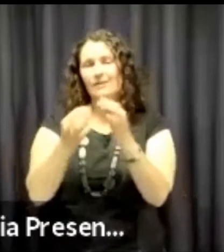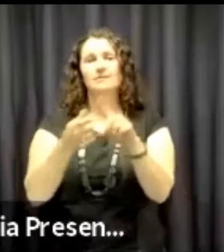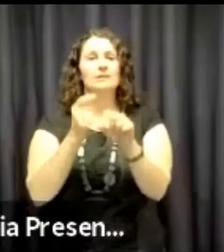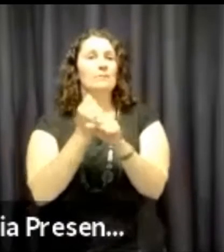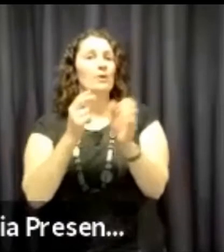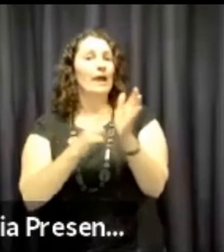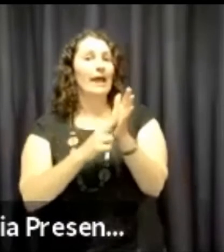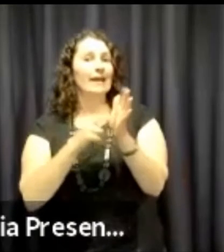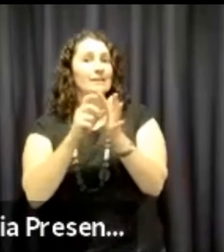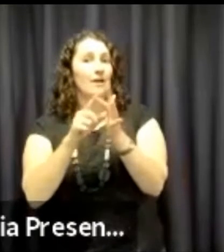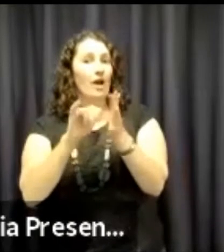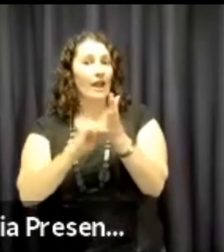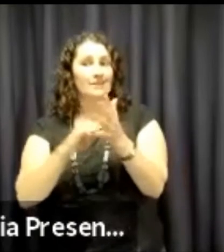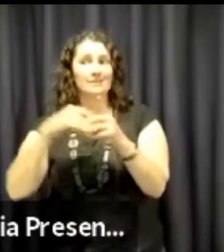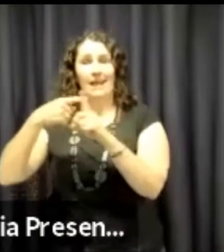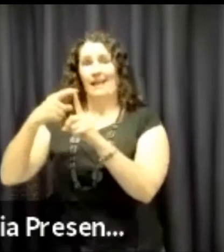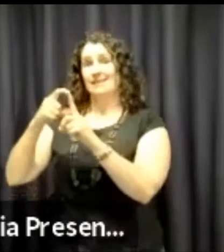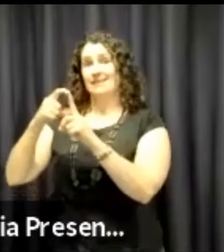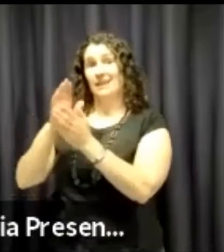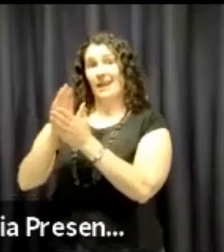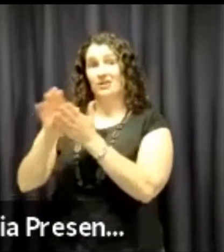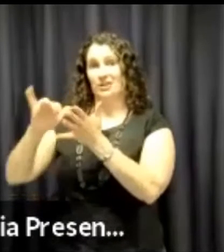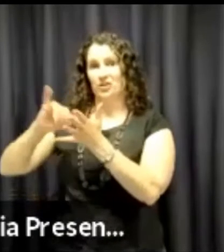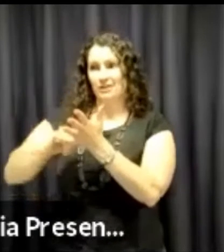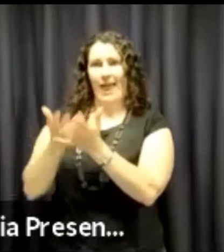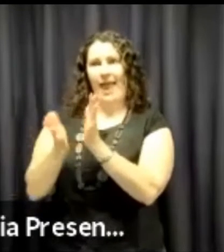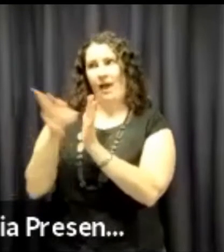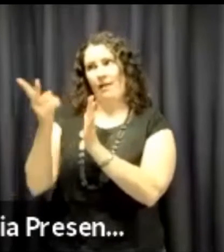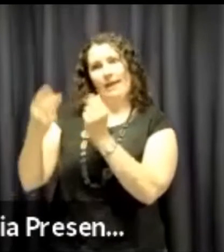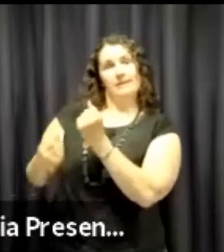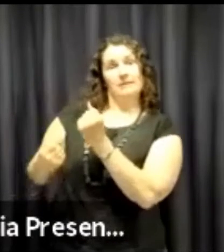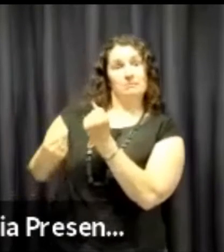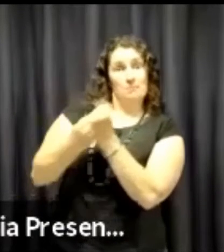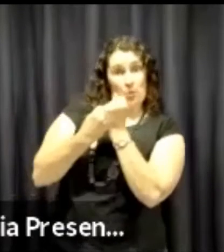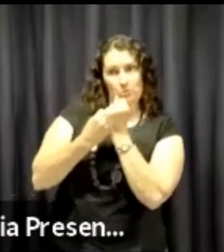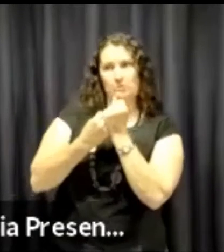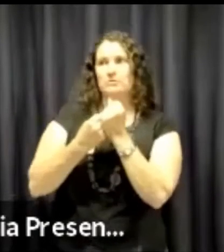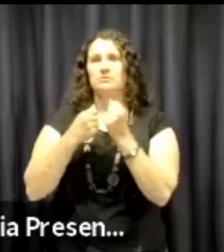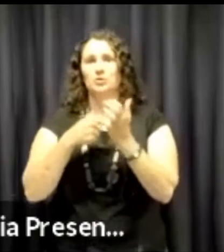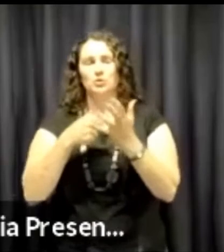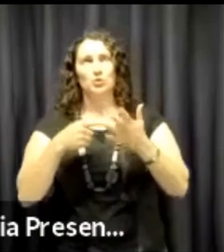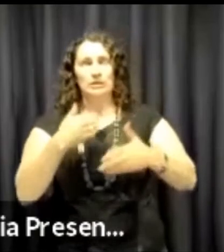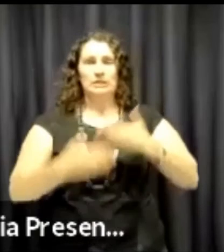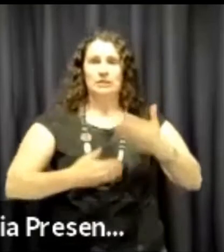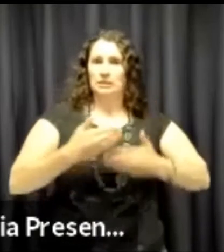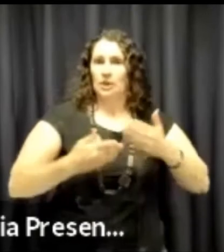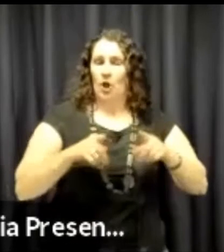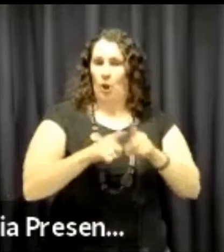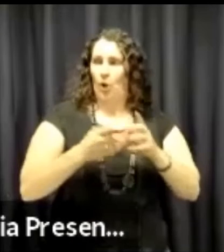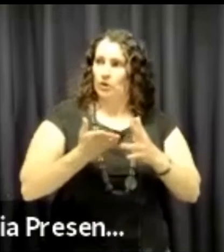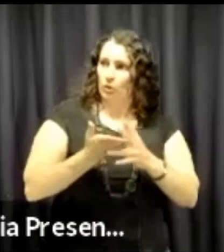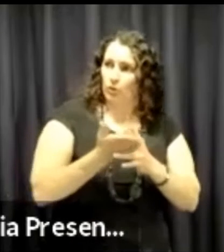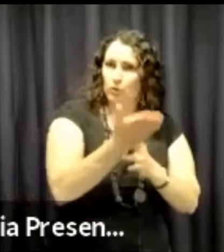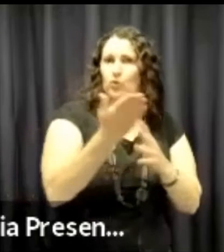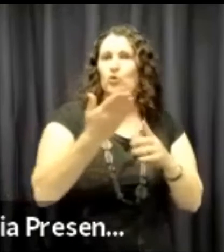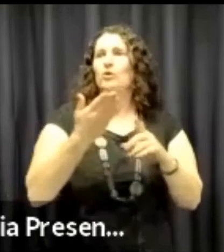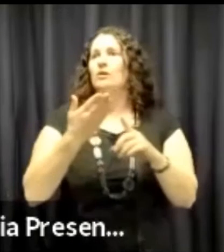in in society. Another example is the NDIS and the HHS and how they've supported us to continue our work